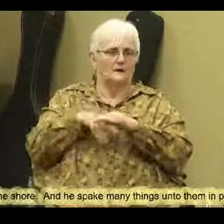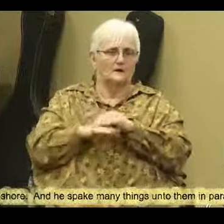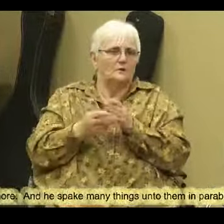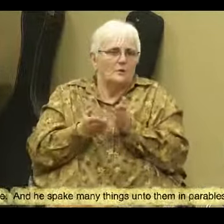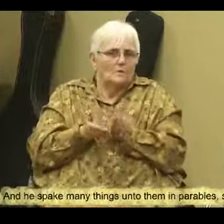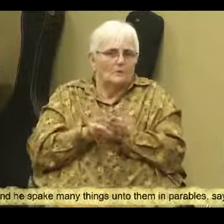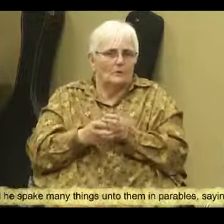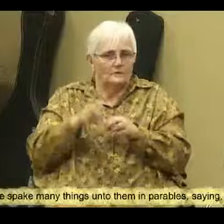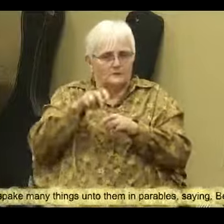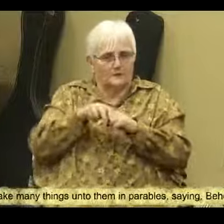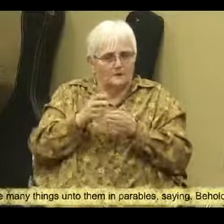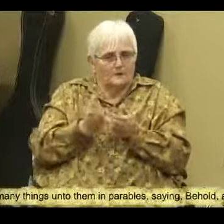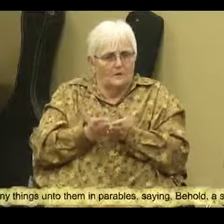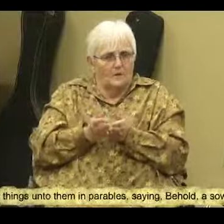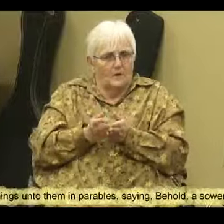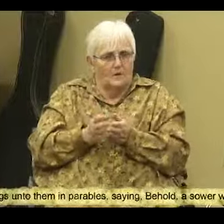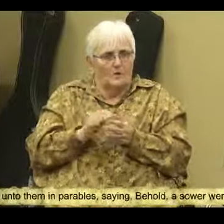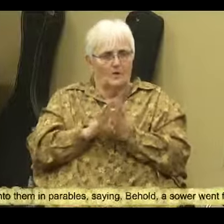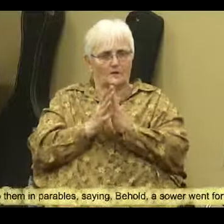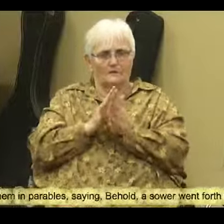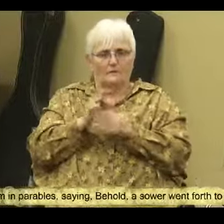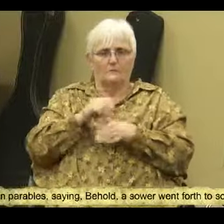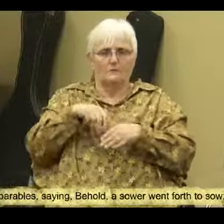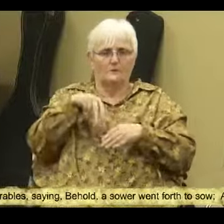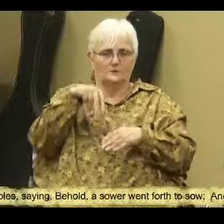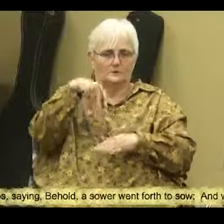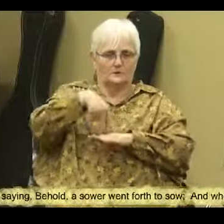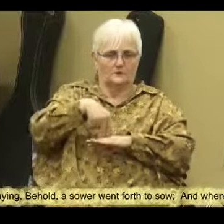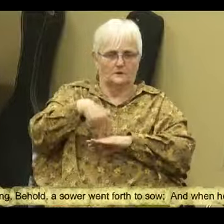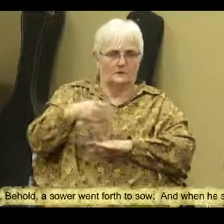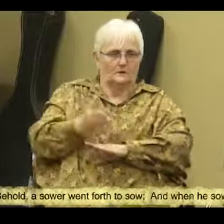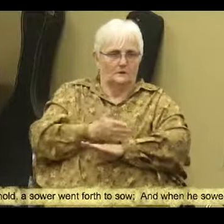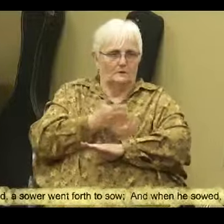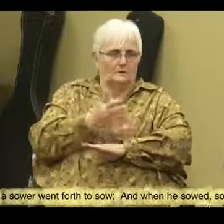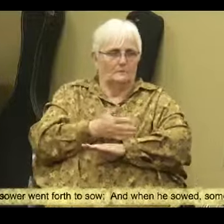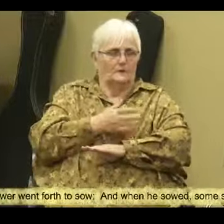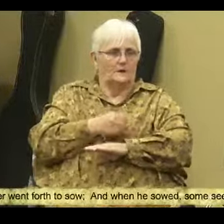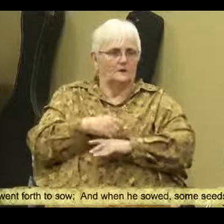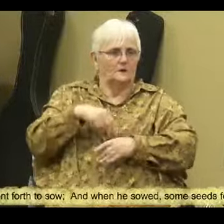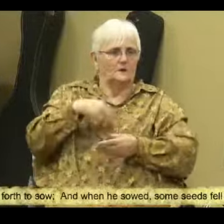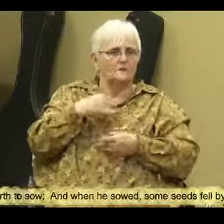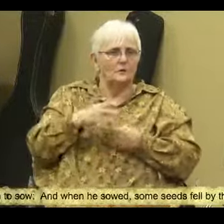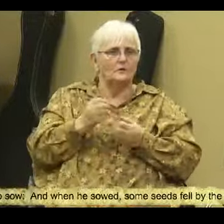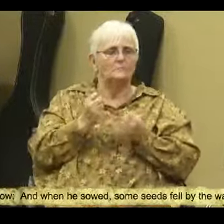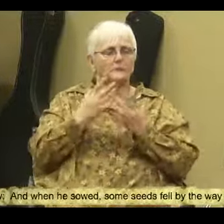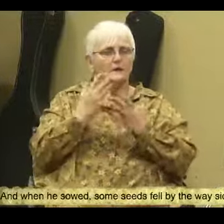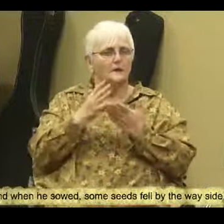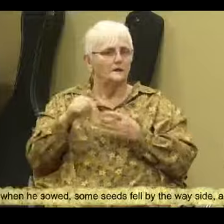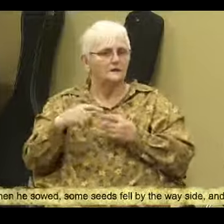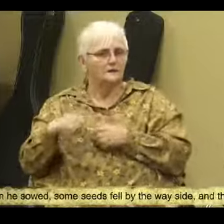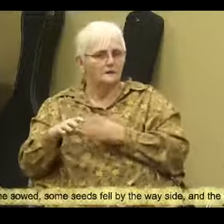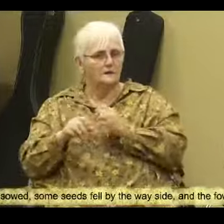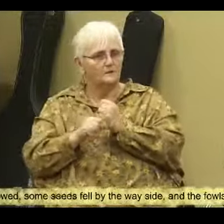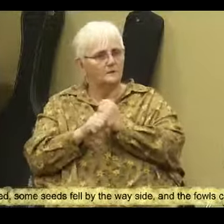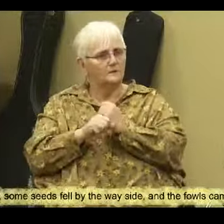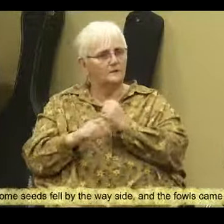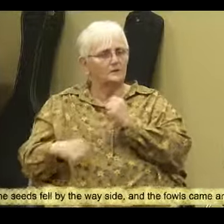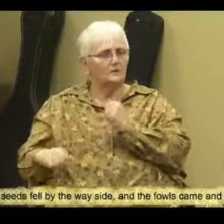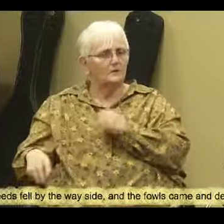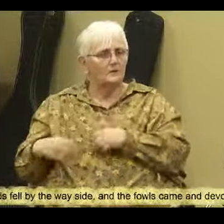sat. And the whole multitude stood on the shore. Then he spoke many things to them in parables, saying, Behold, a soul went out to